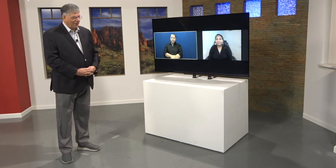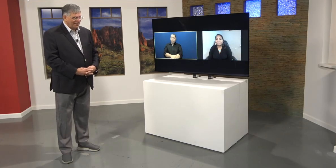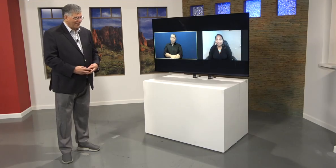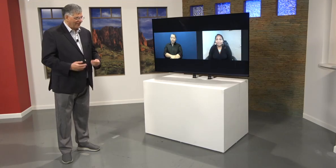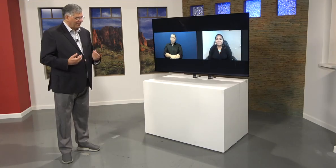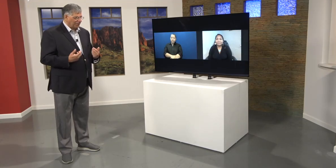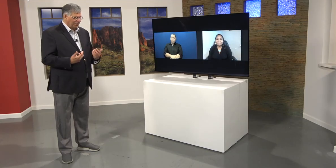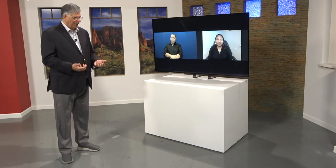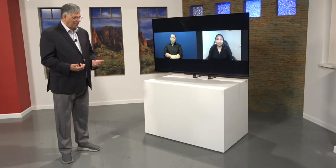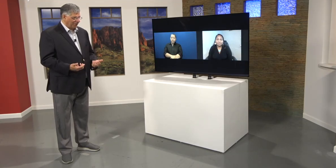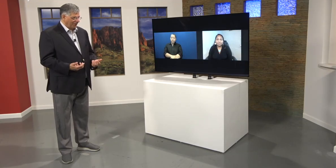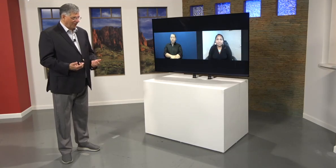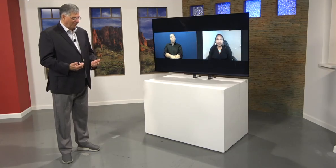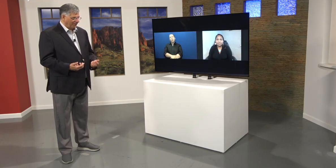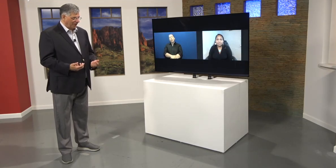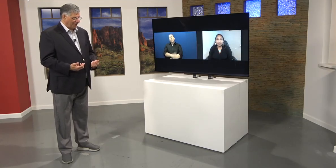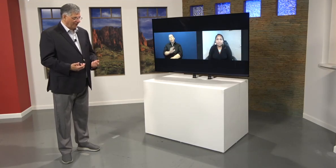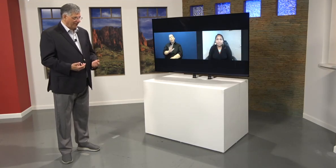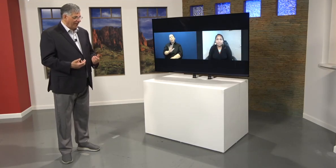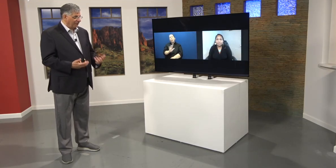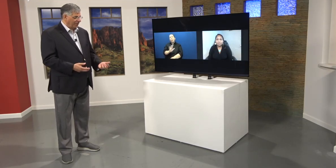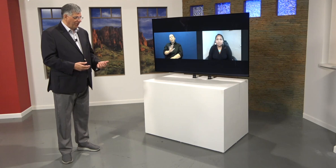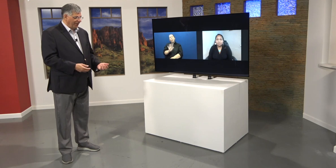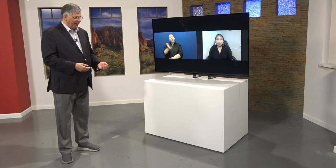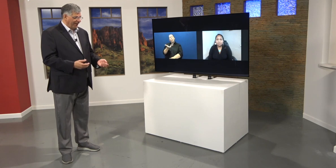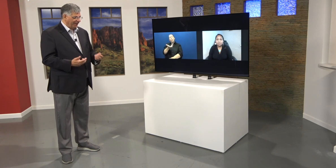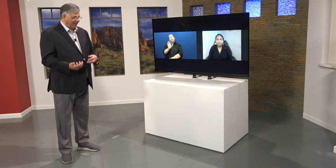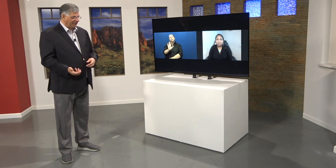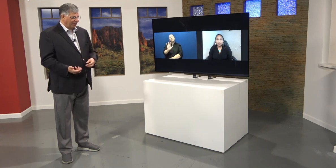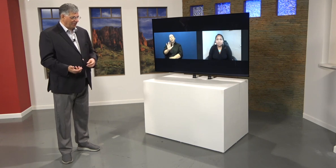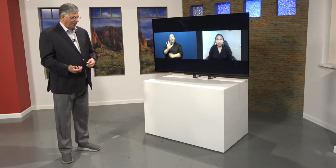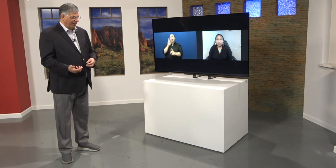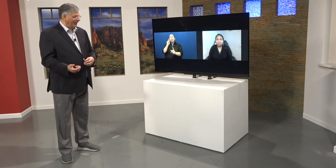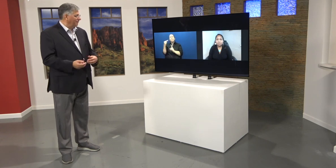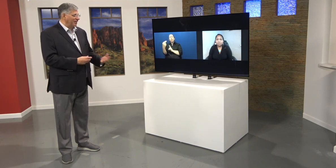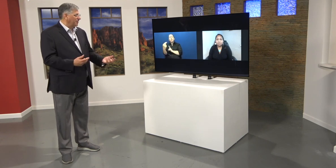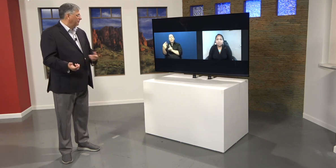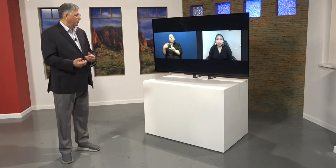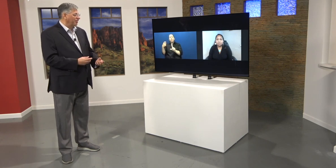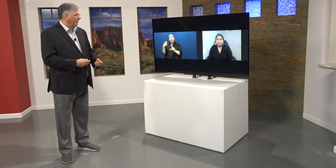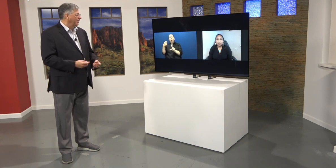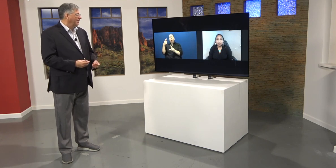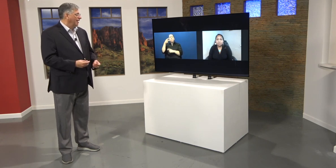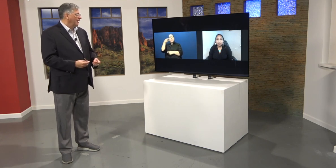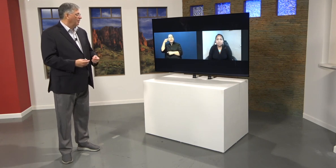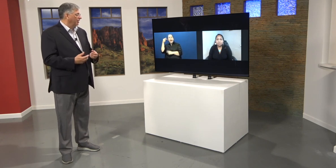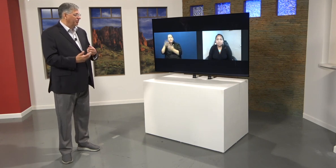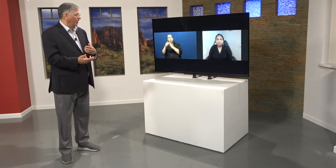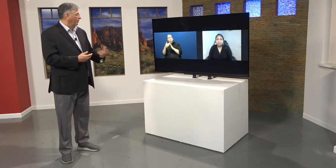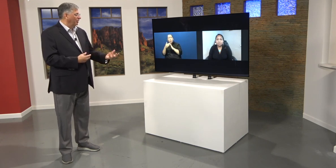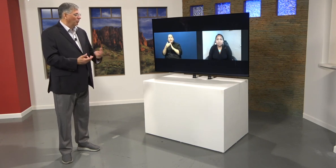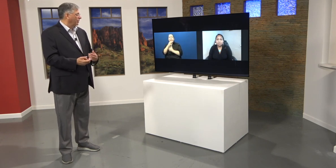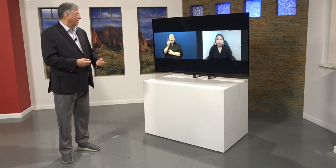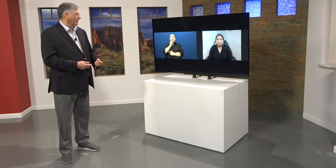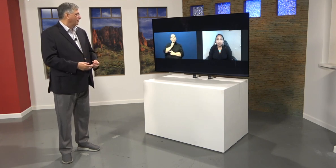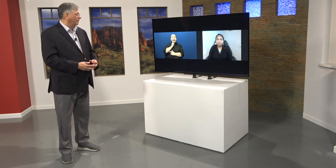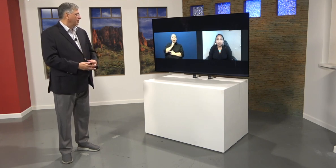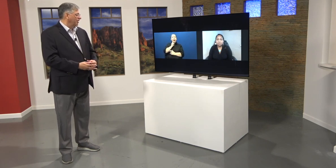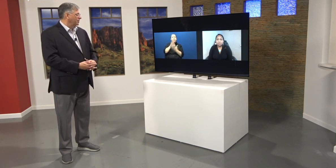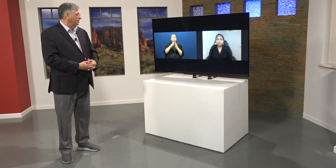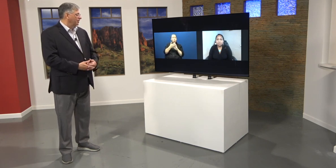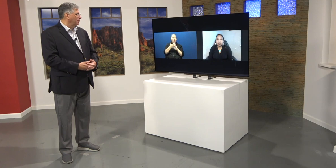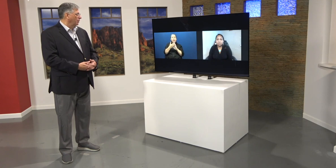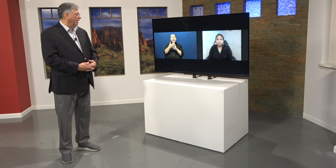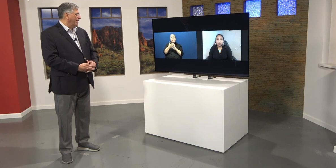What is kind of the perception of the native community and the deaf community and vice versa among each other? And what are the kind of